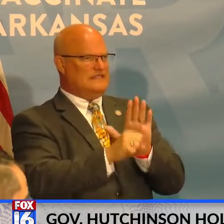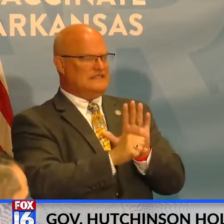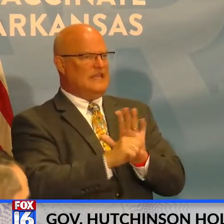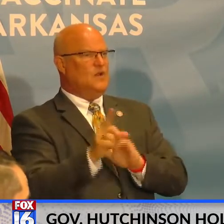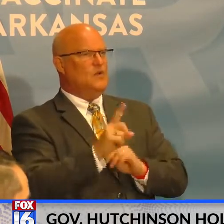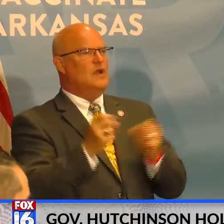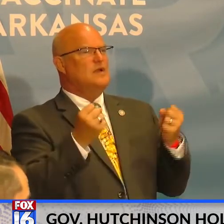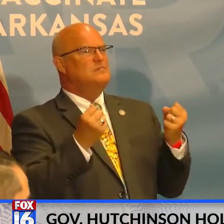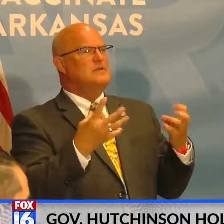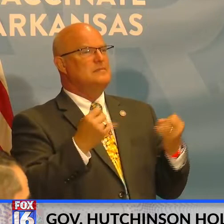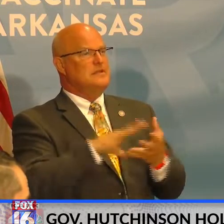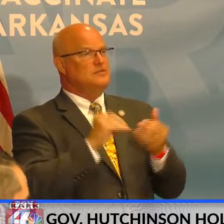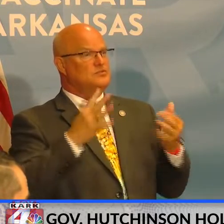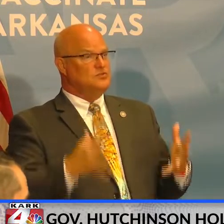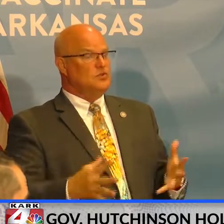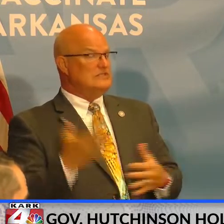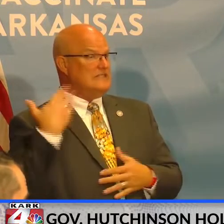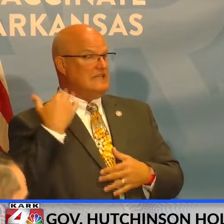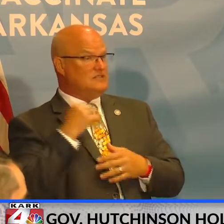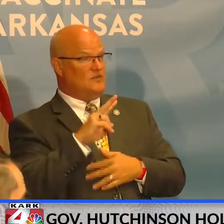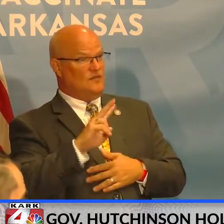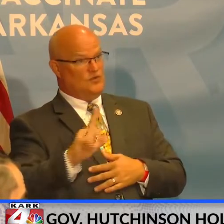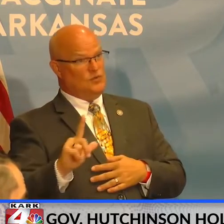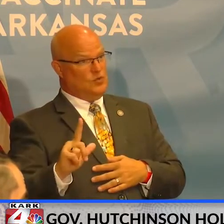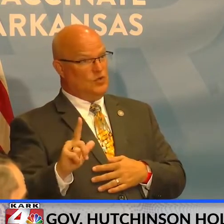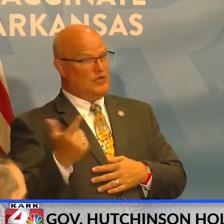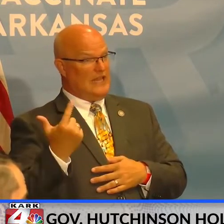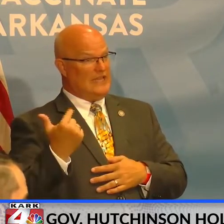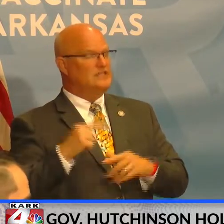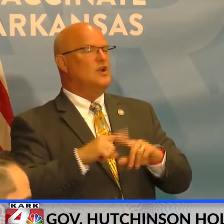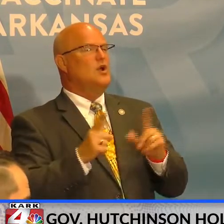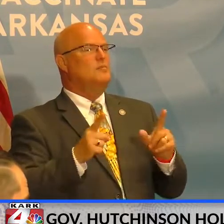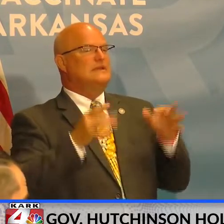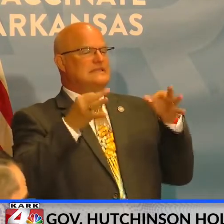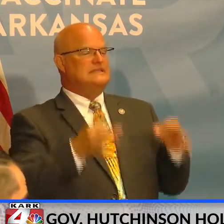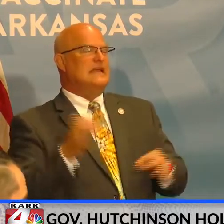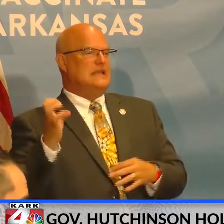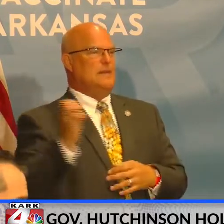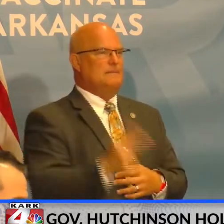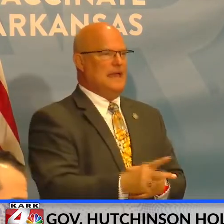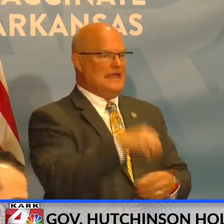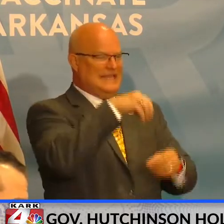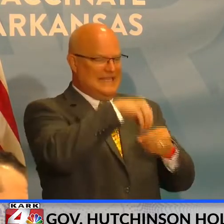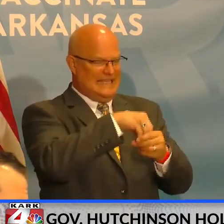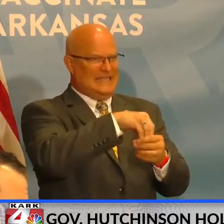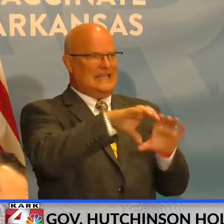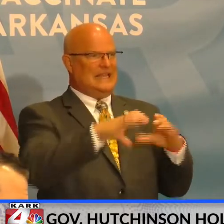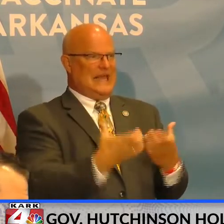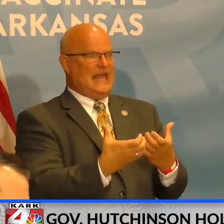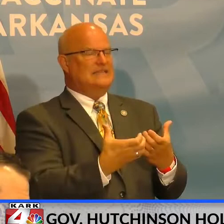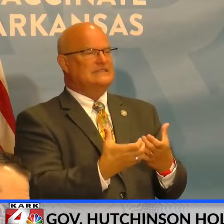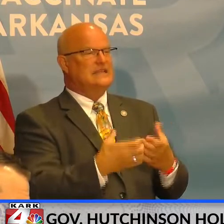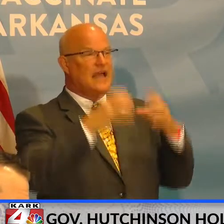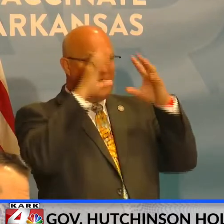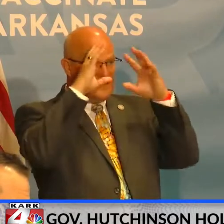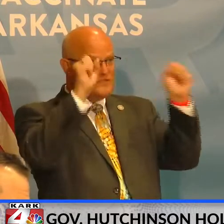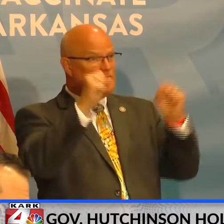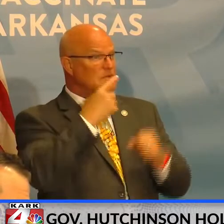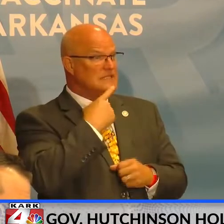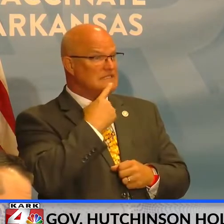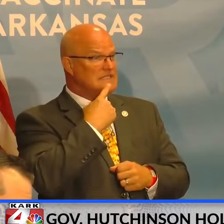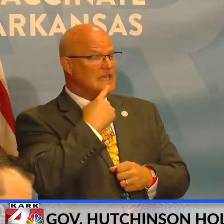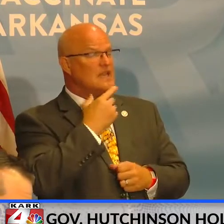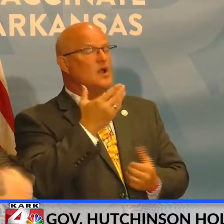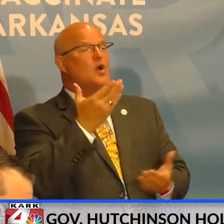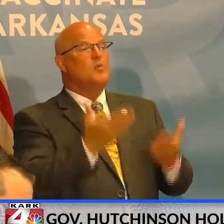where a lot of students were virtual last year, but have chosen to come back on site this year. And the superintendent said, we're